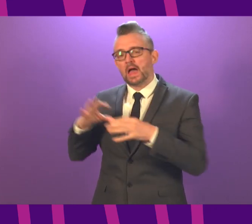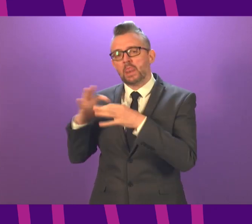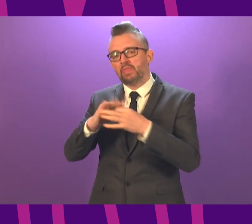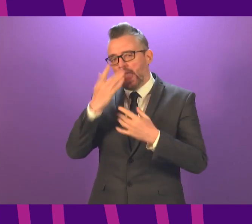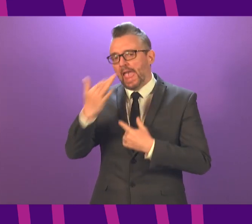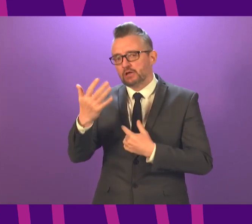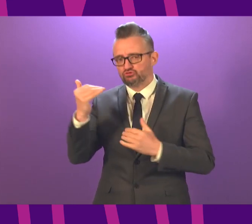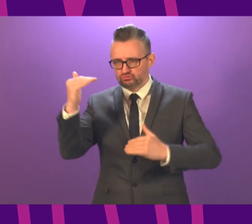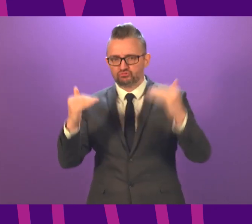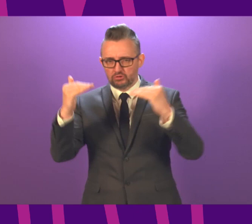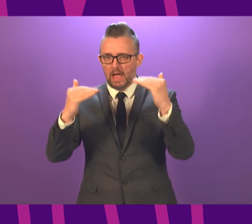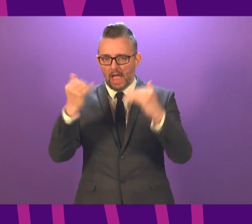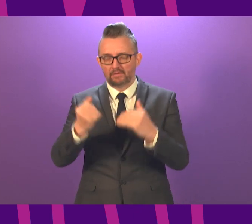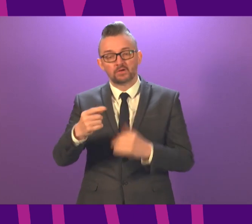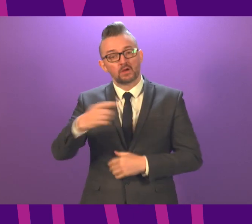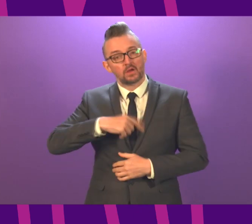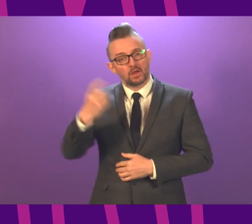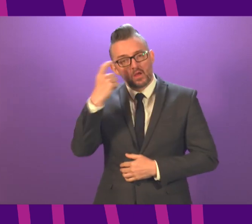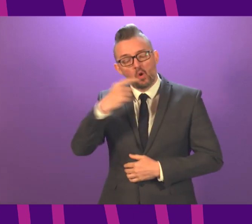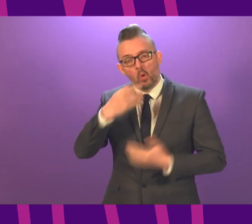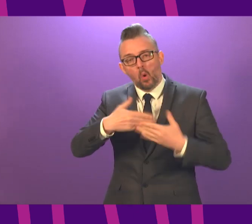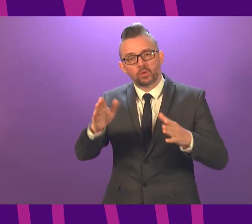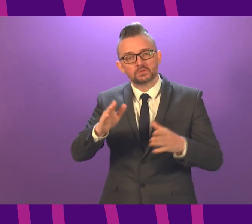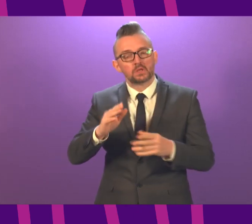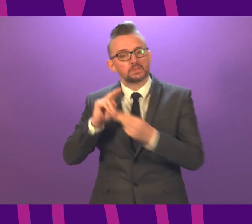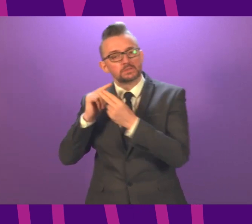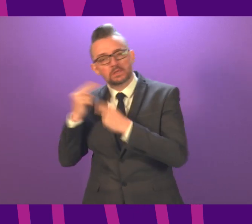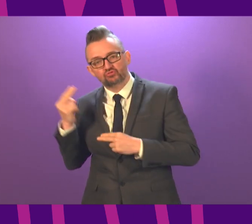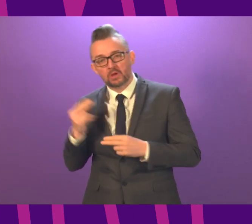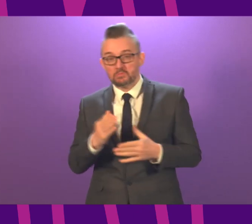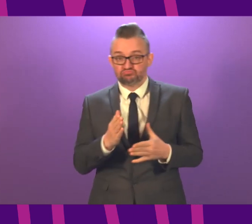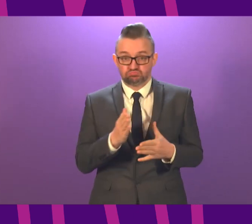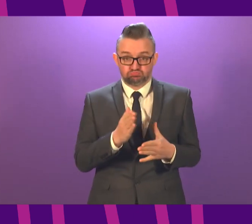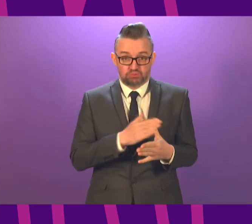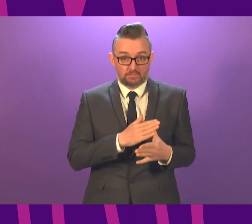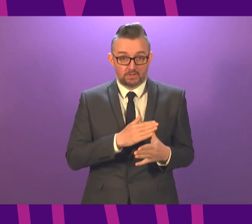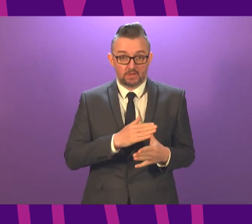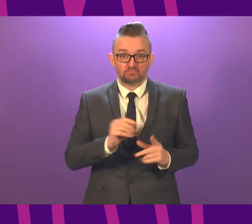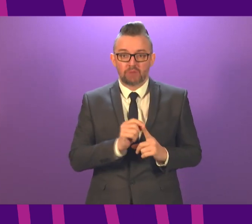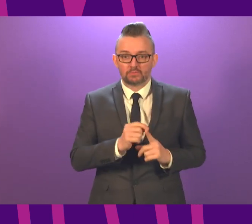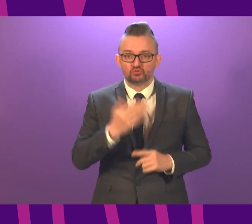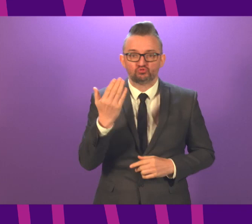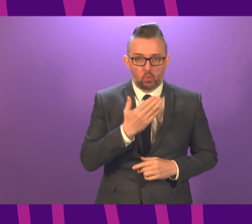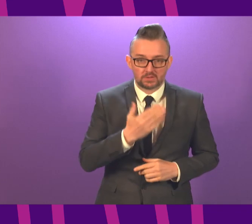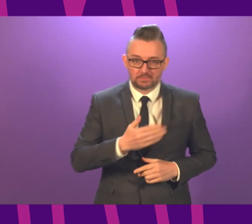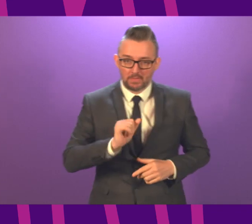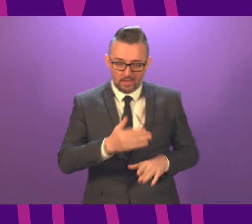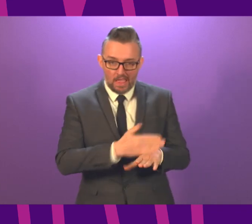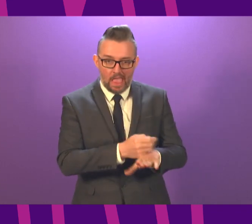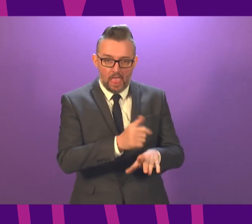So is the First Minister considering the reopening of nurseries and primary schools at an earlier stage than secondary schools